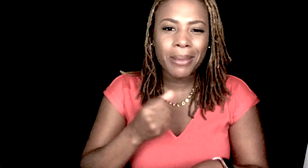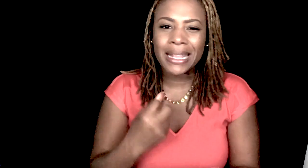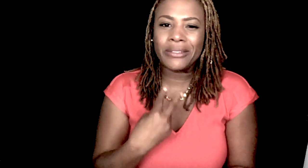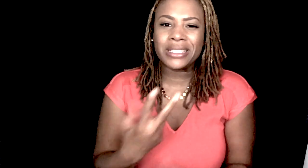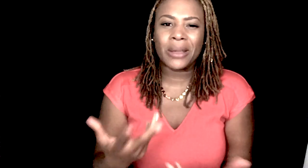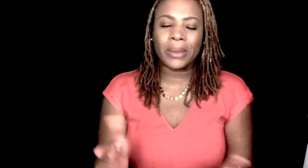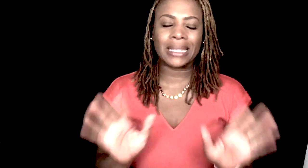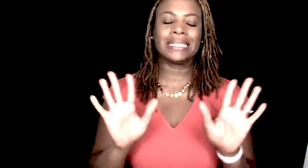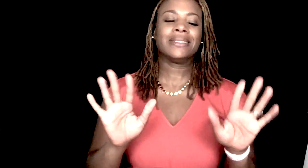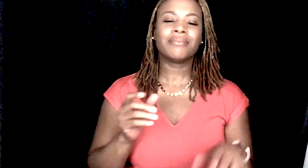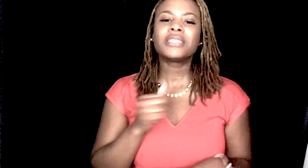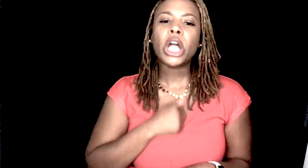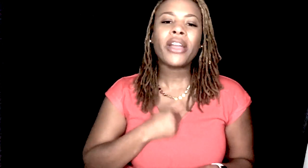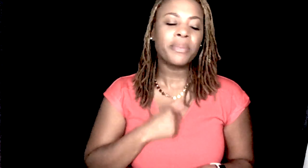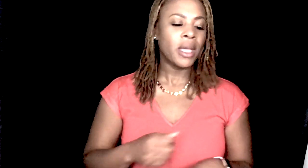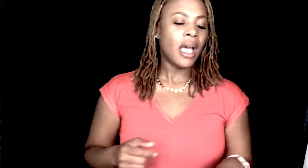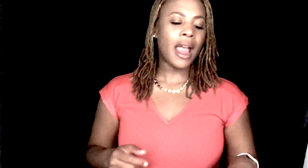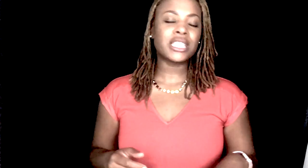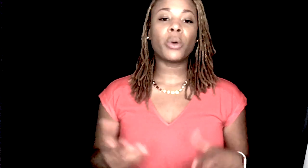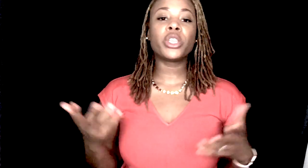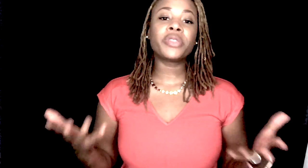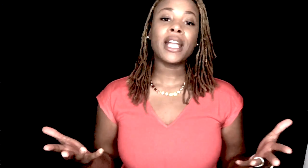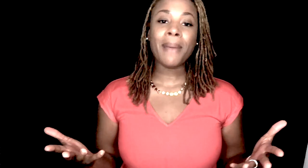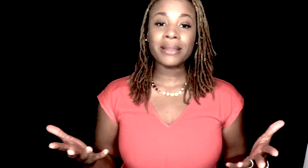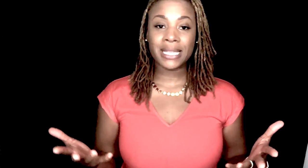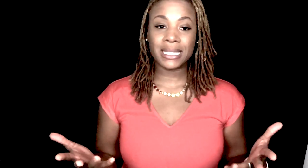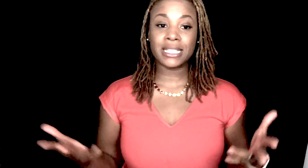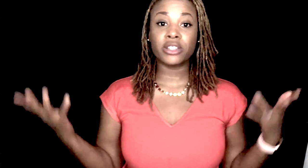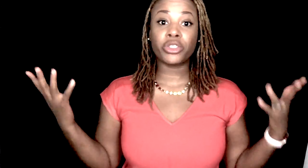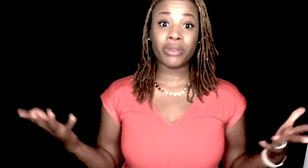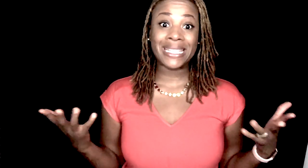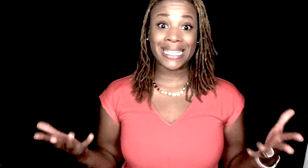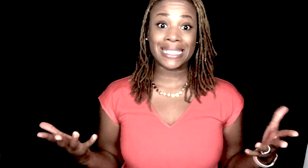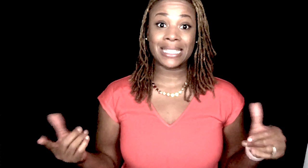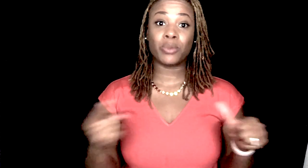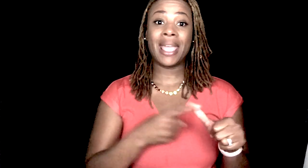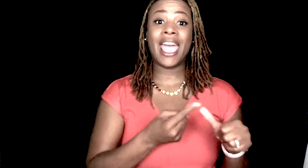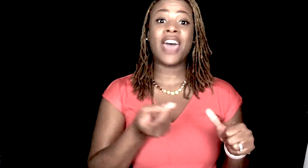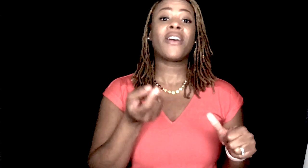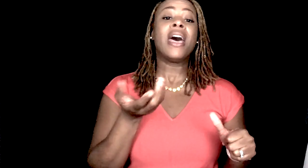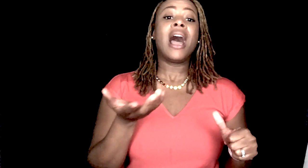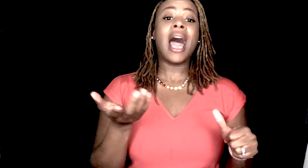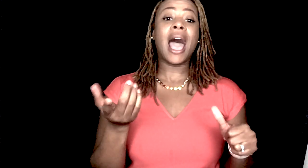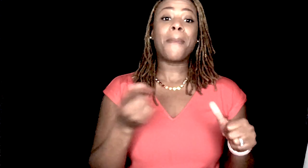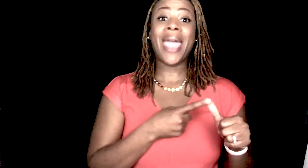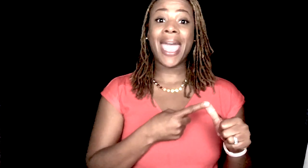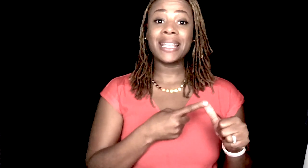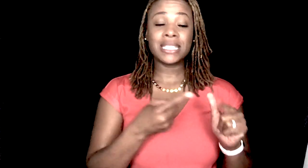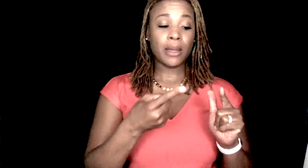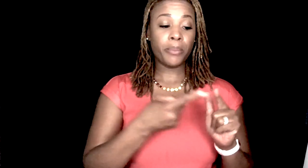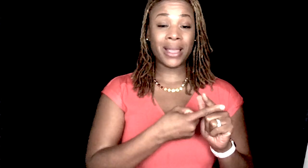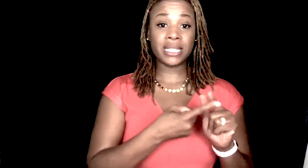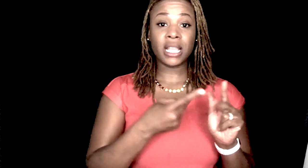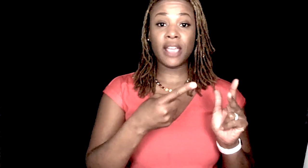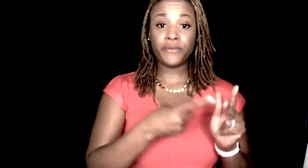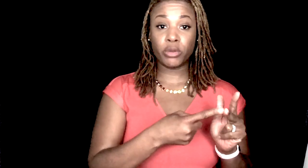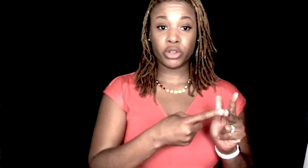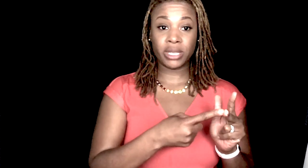and I never stick with it. Sorry. All right. So, when you think about tense, there's three tenses. We have past, present, and future tense.